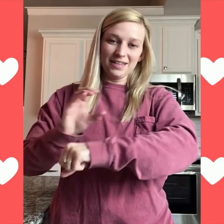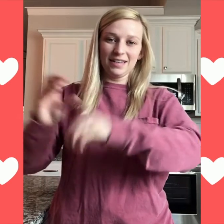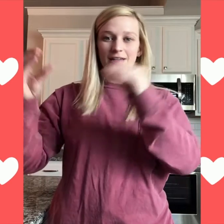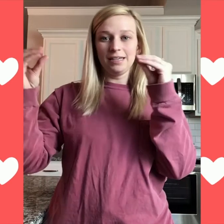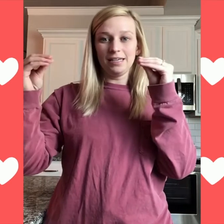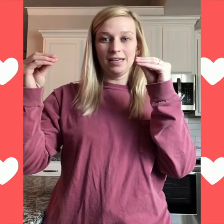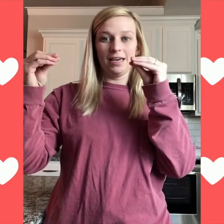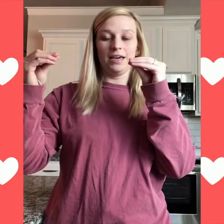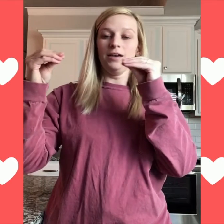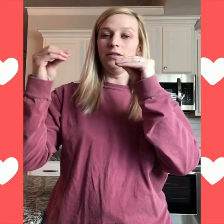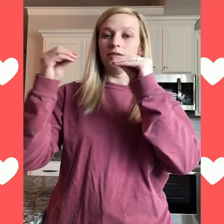Kiss.